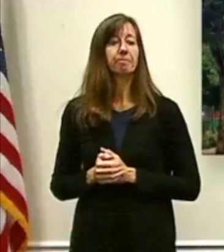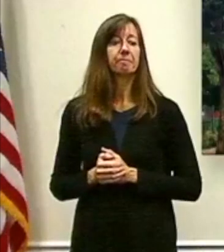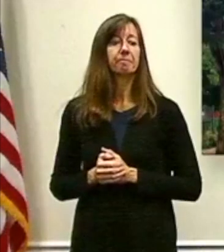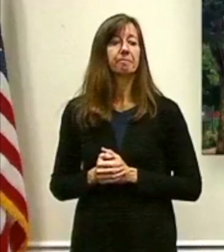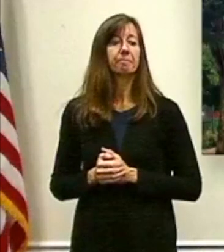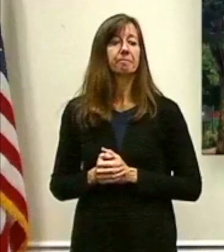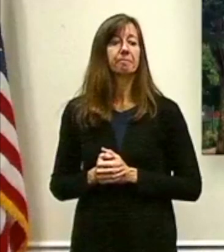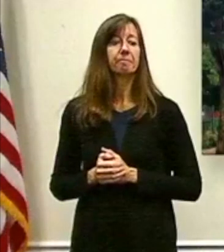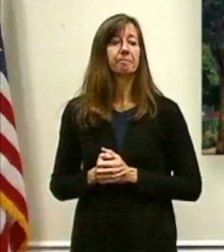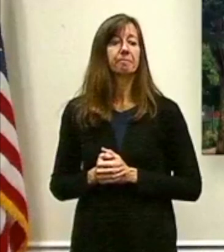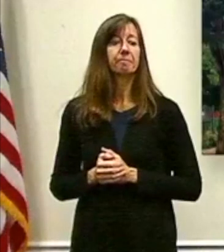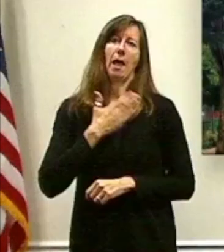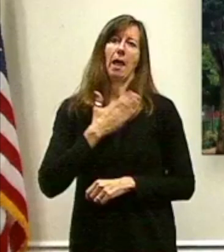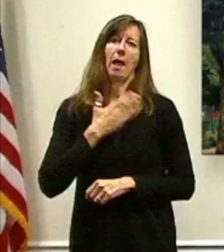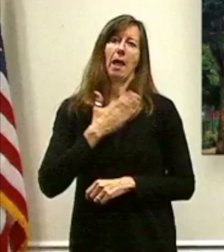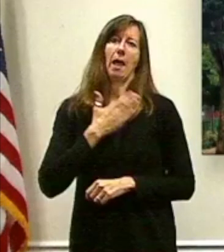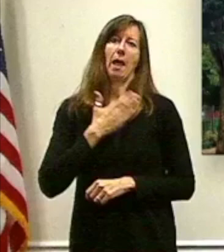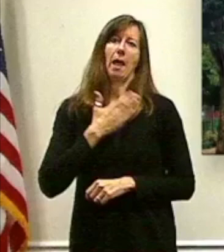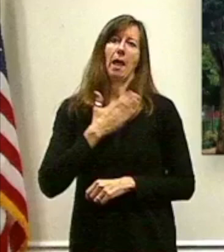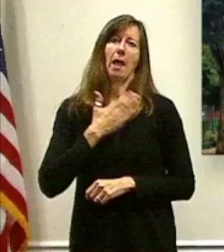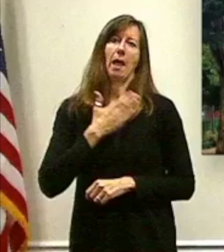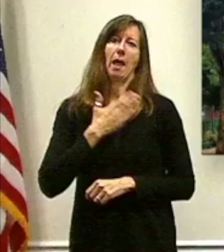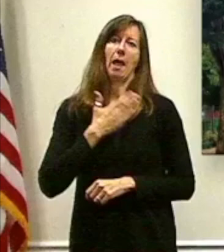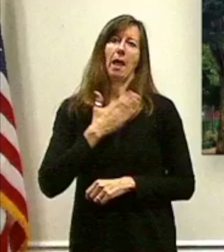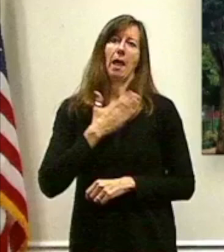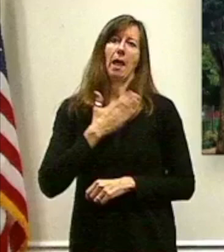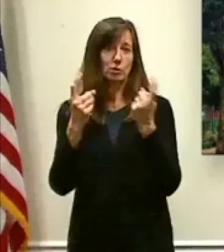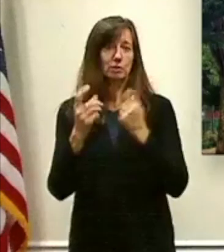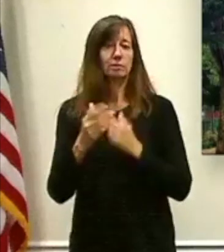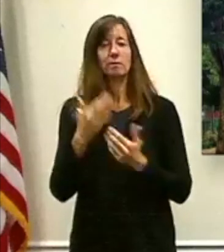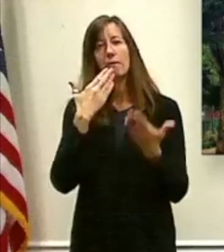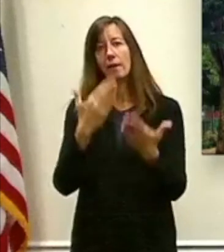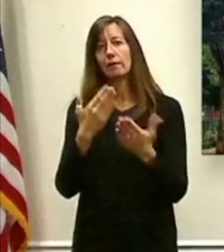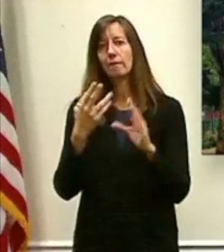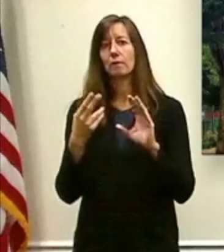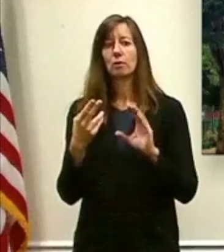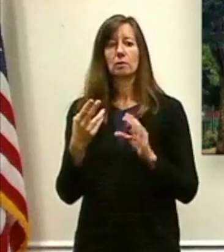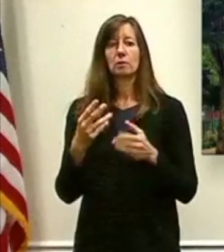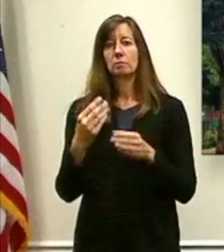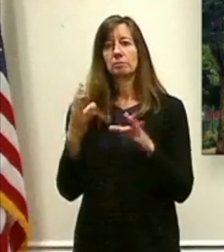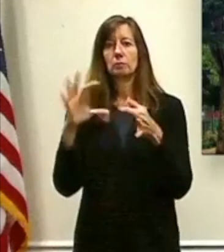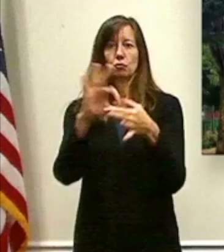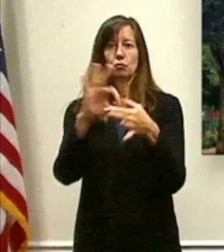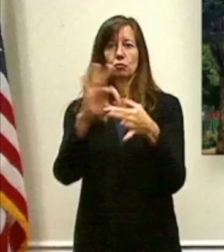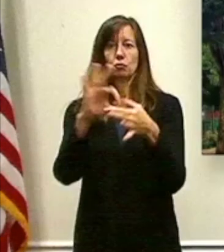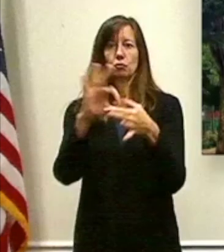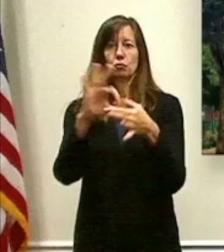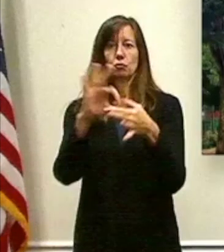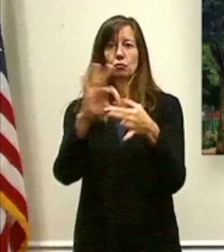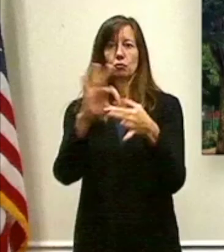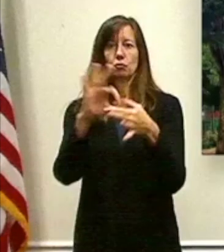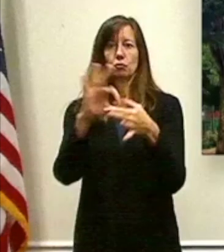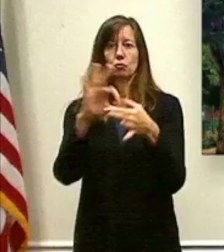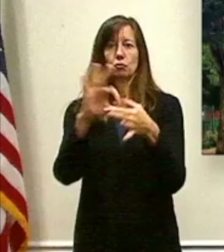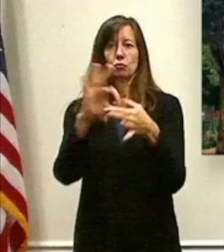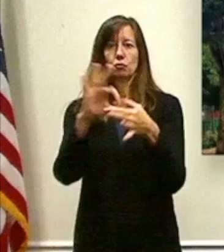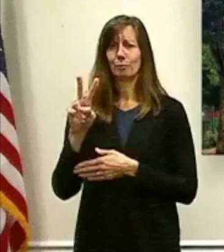I'm happy to get to a couple more, but thank you for joining us this evening. 42 town hall meetings since the beginning of March.